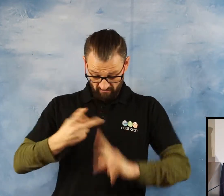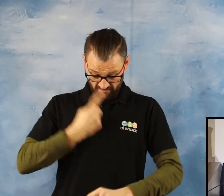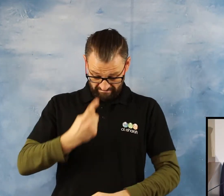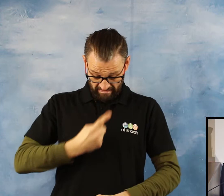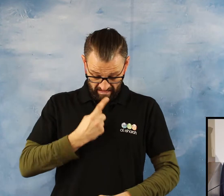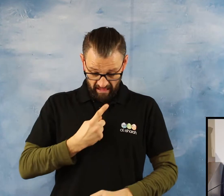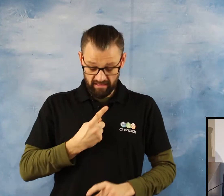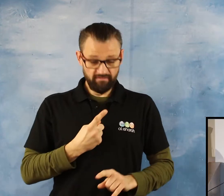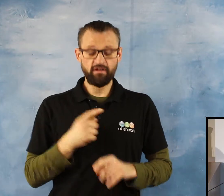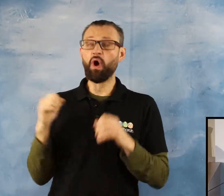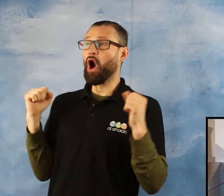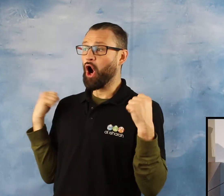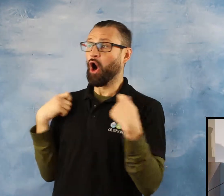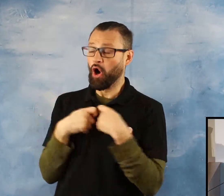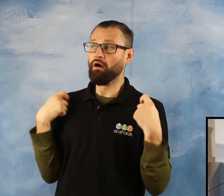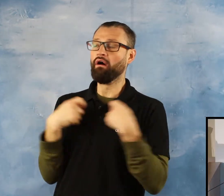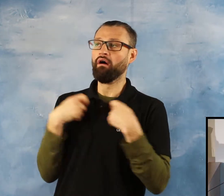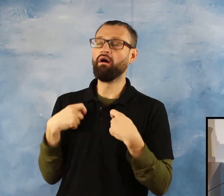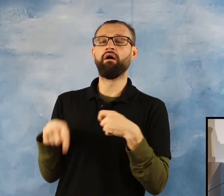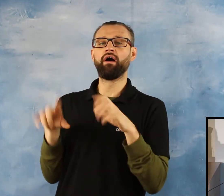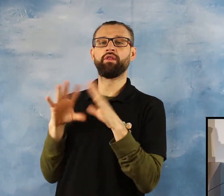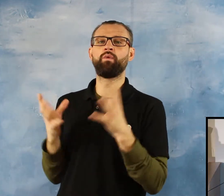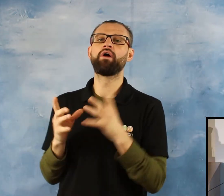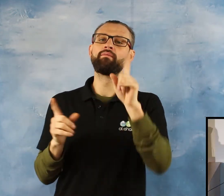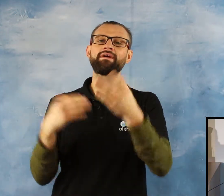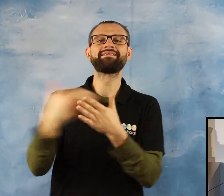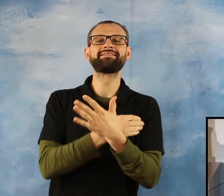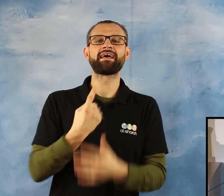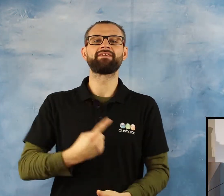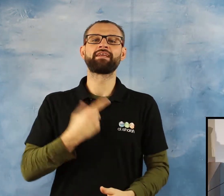dunya, what about to save ourselves from the cold punishment of Akhirah?